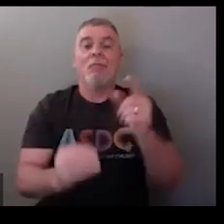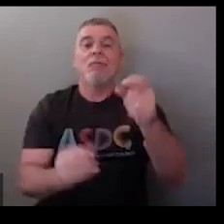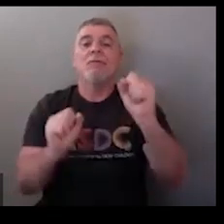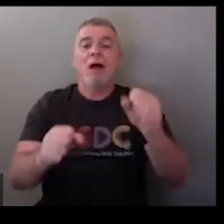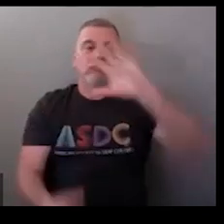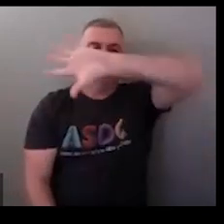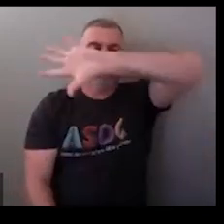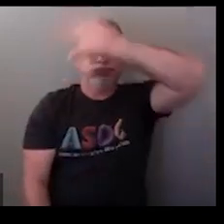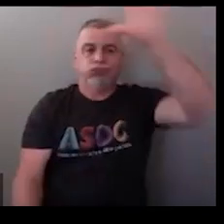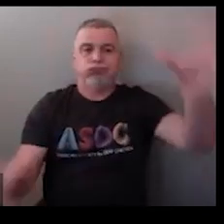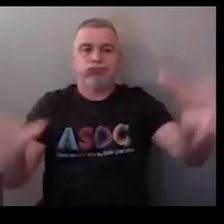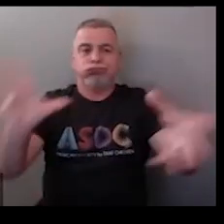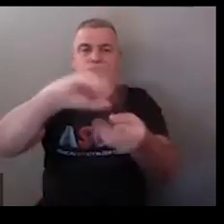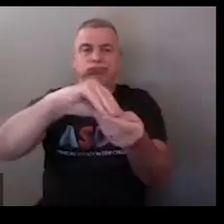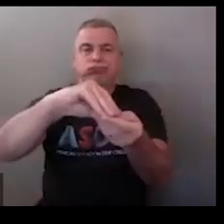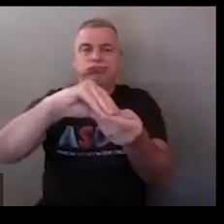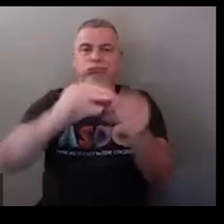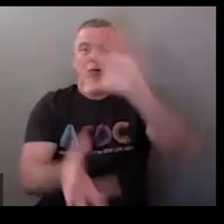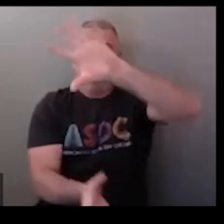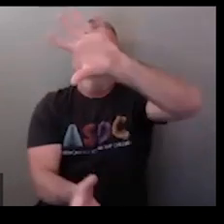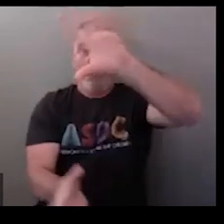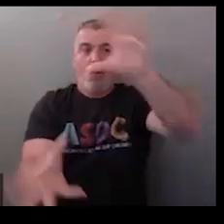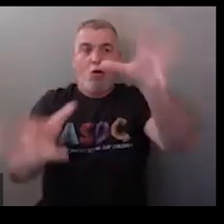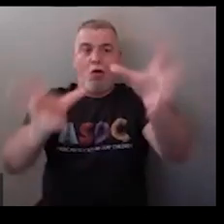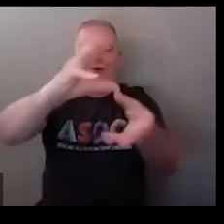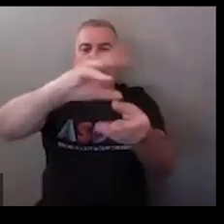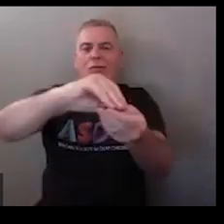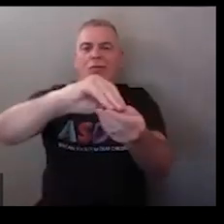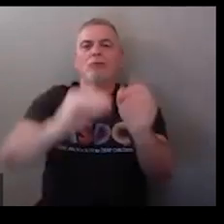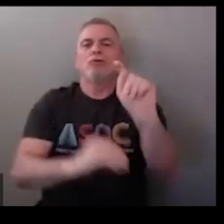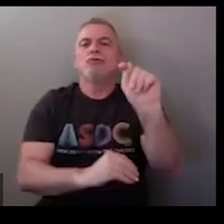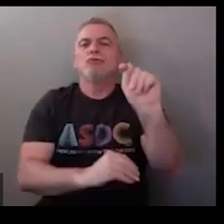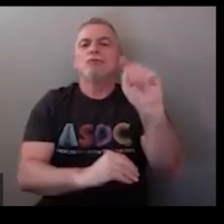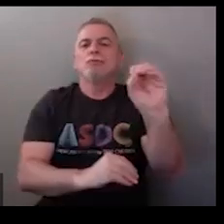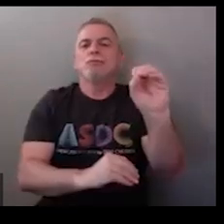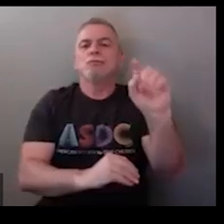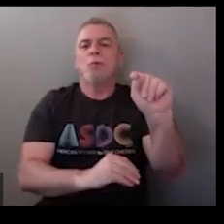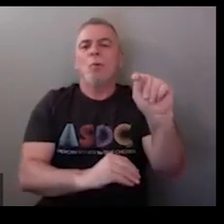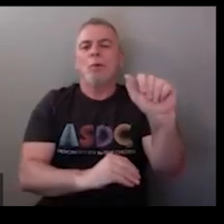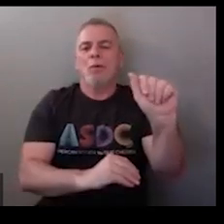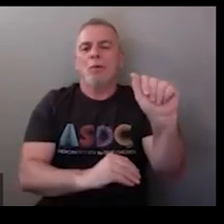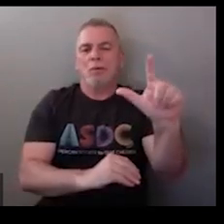okay now you can also do this this signifies total